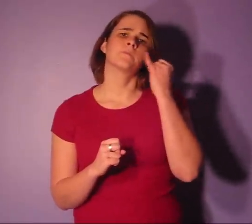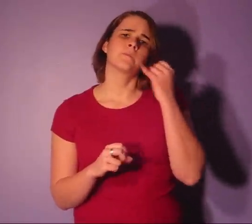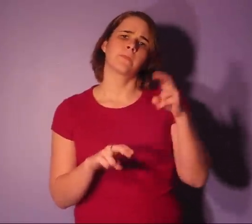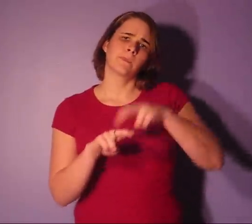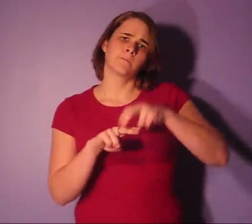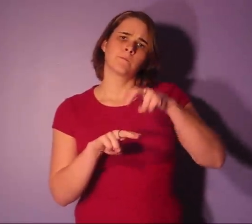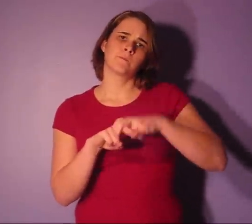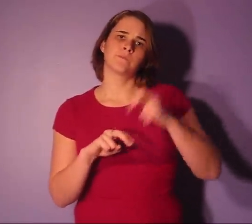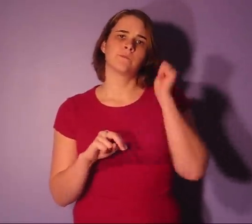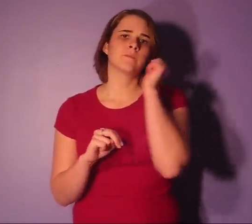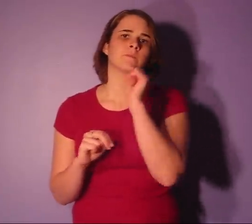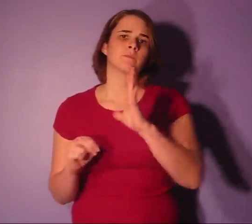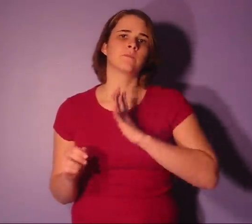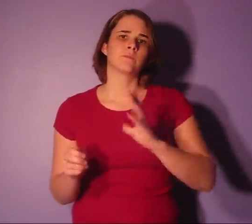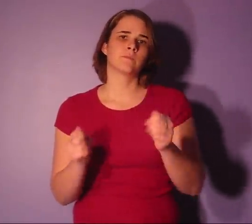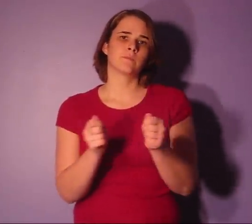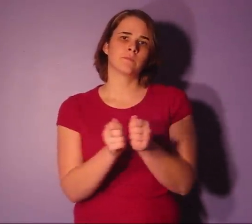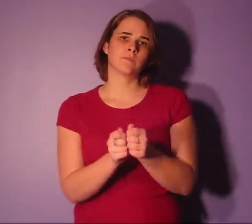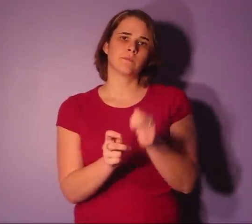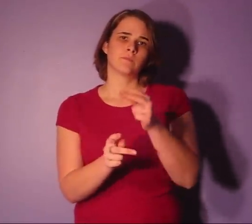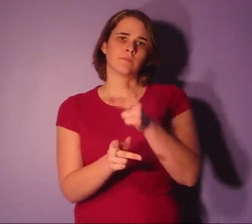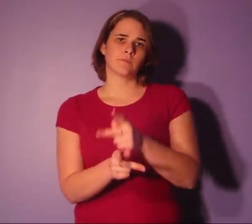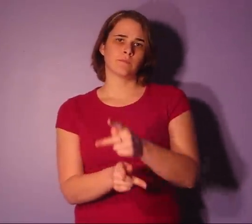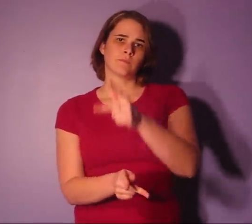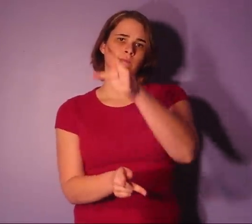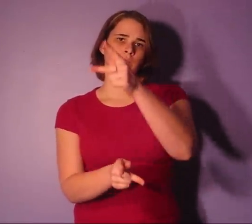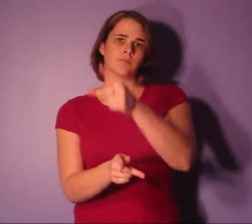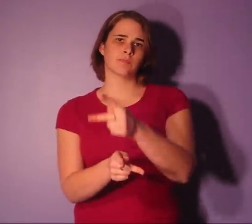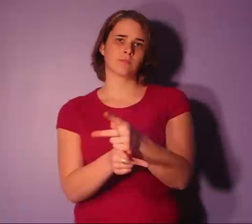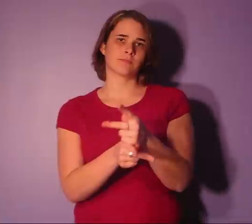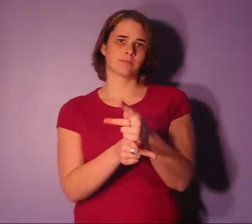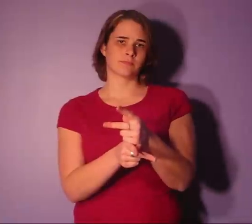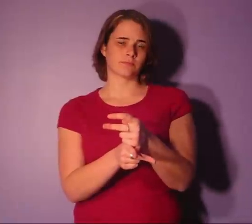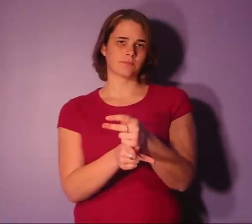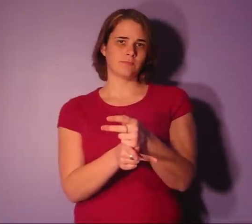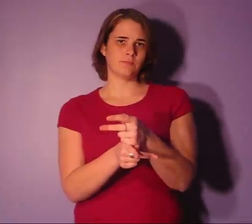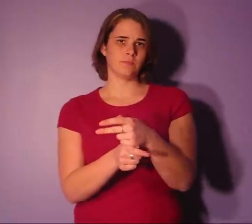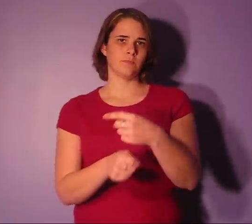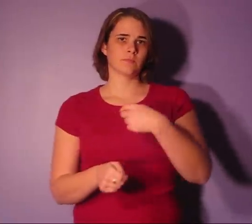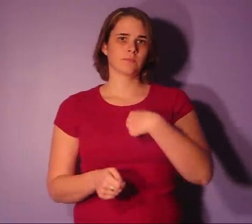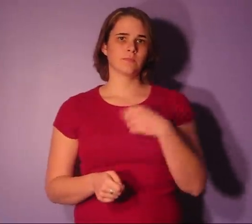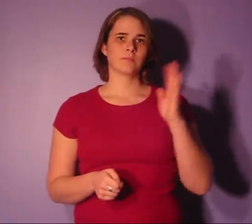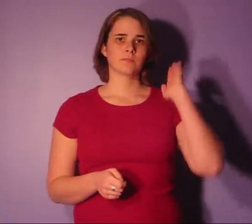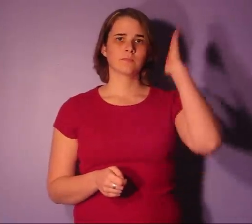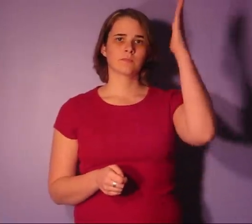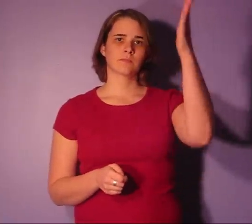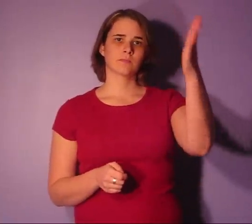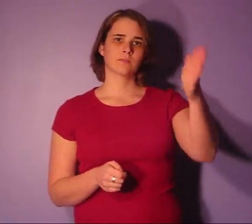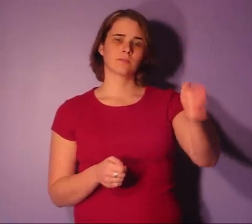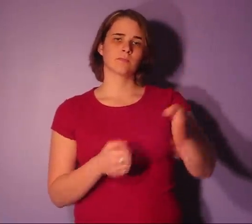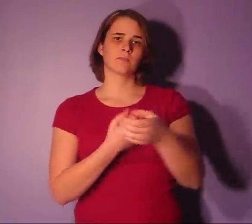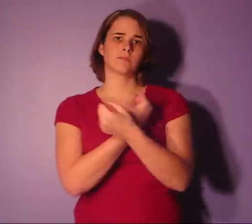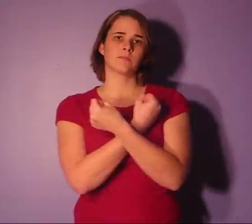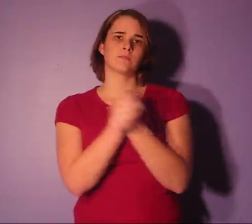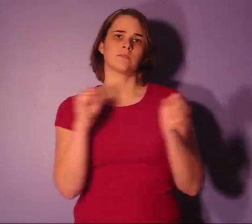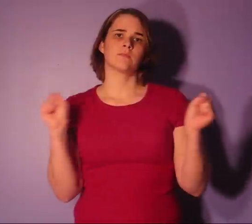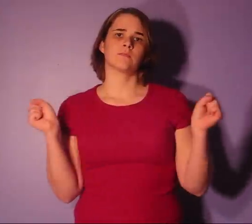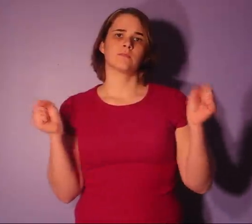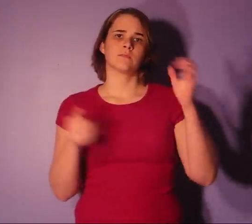I'm the seated woman with a parasol I will be safe